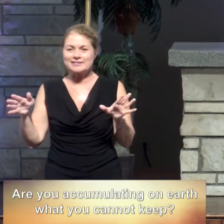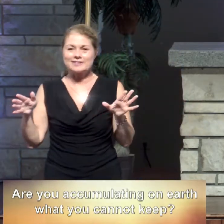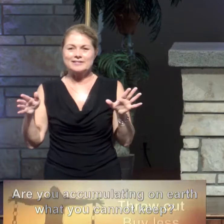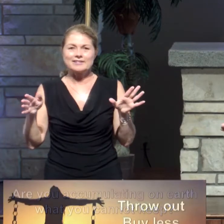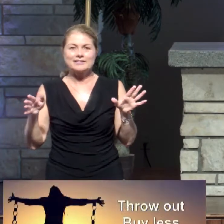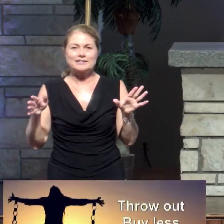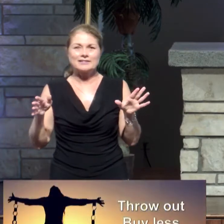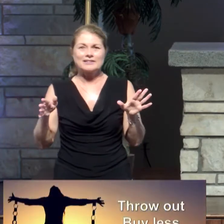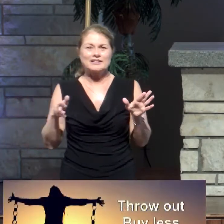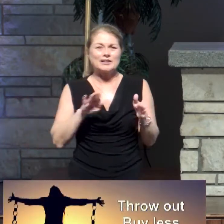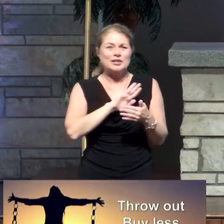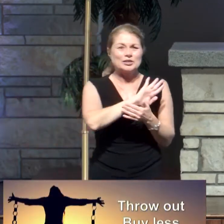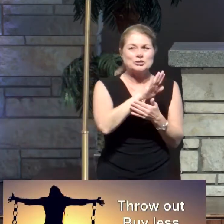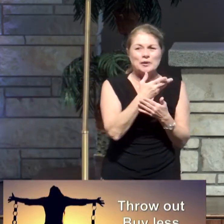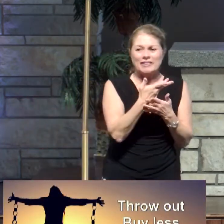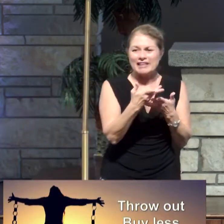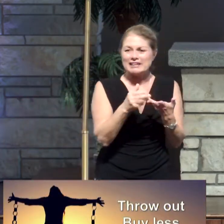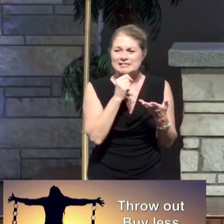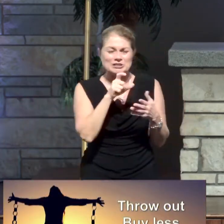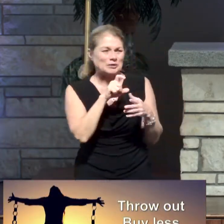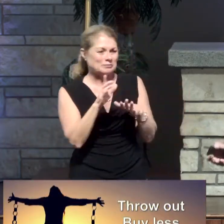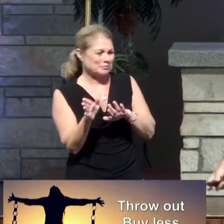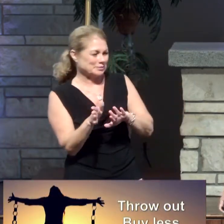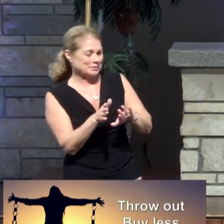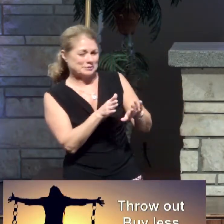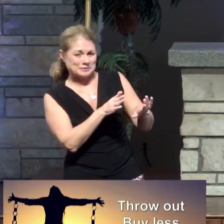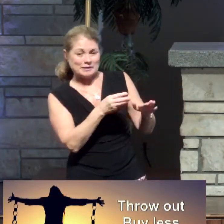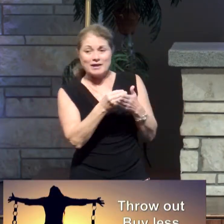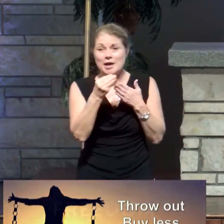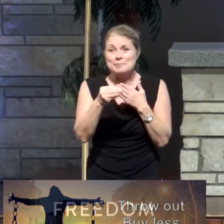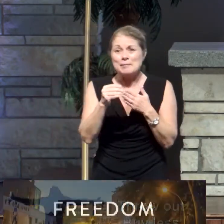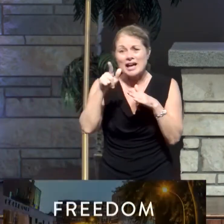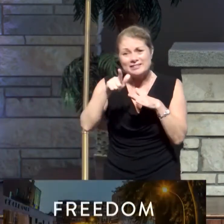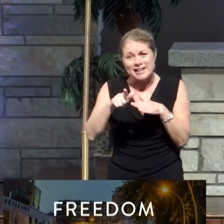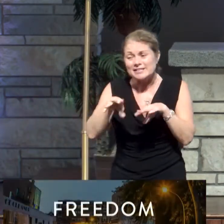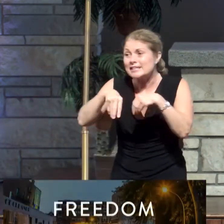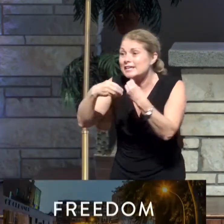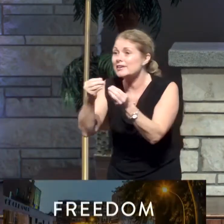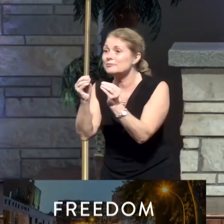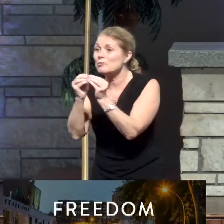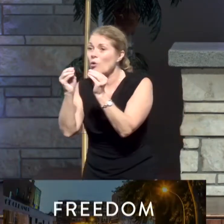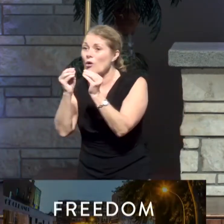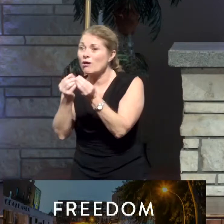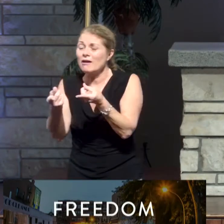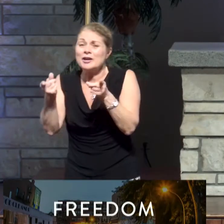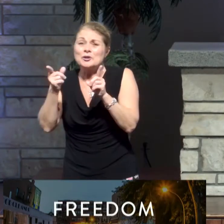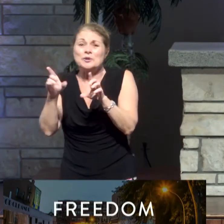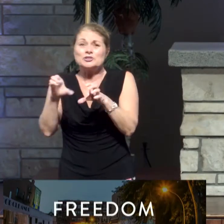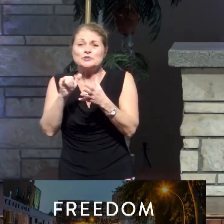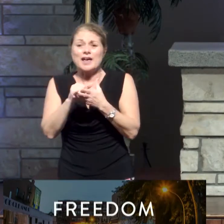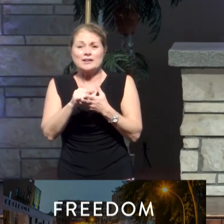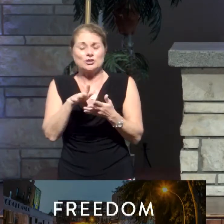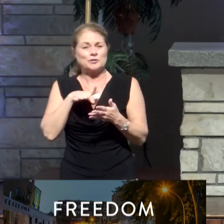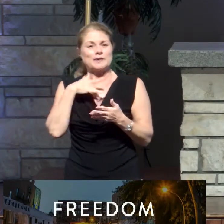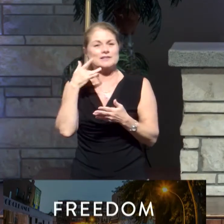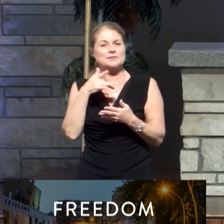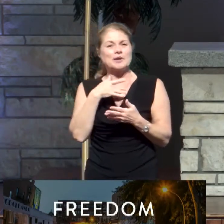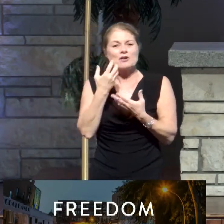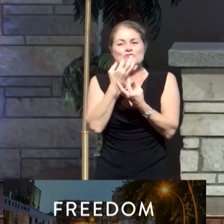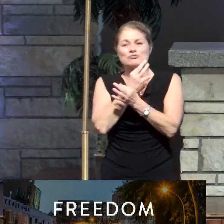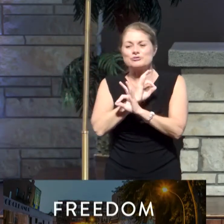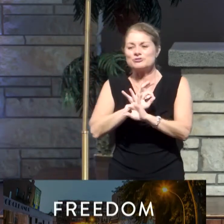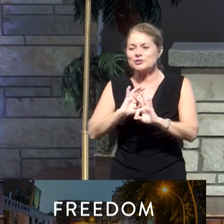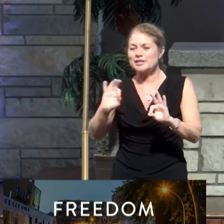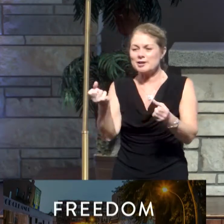Throw away. Buy less. Give more. And when we do, we're going to experience a freedom, a love, a